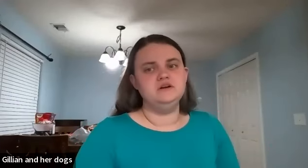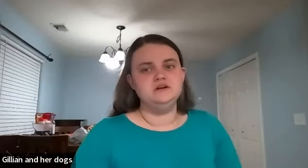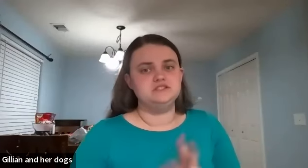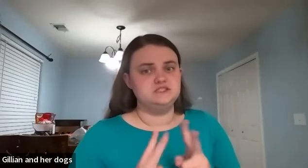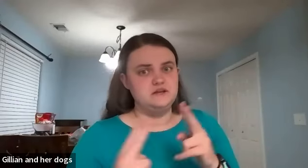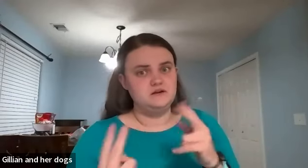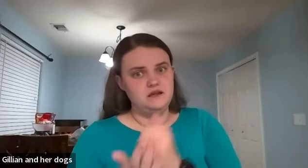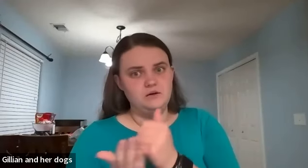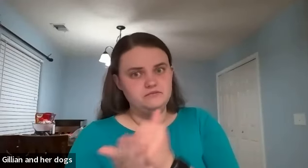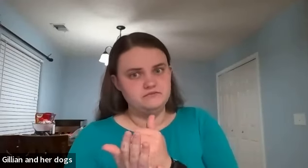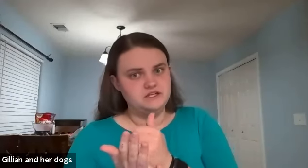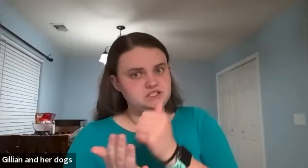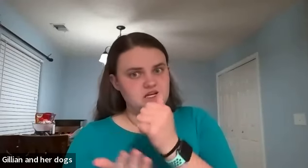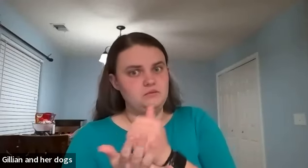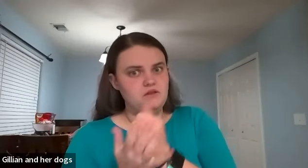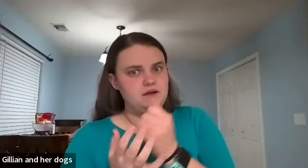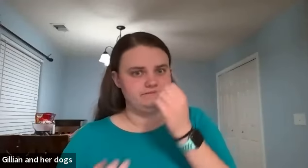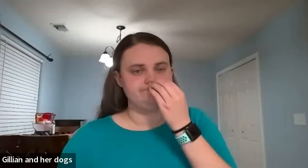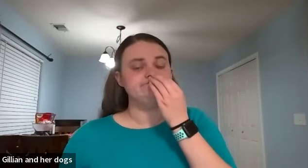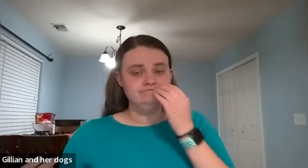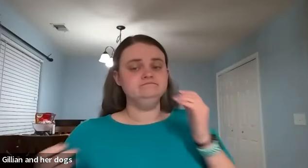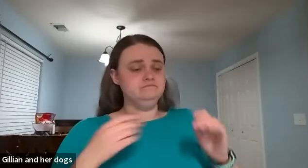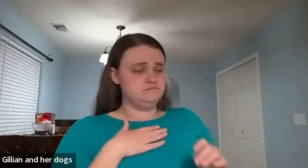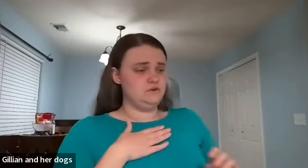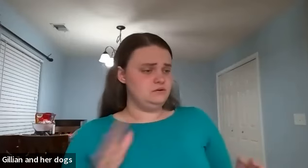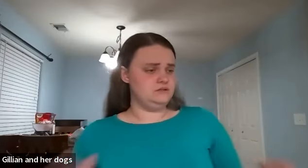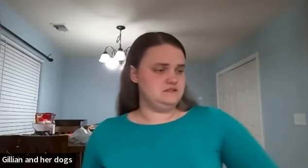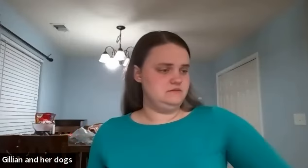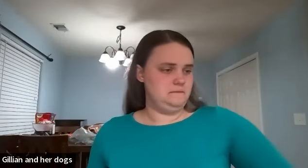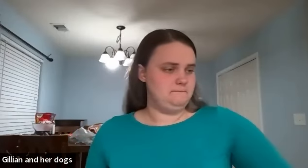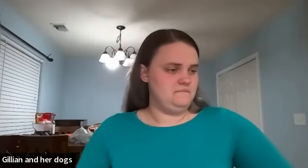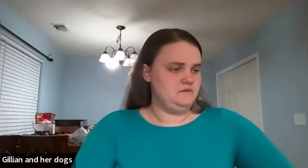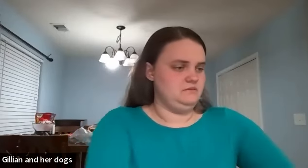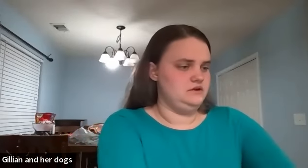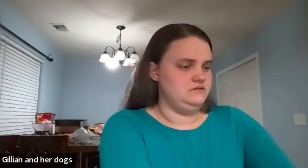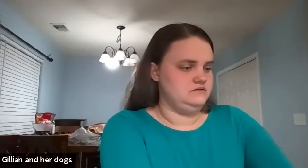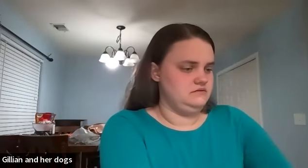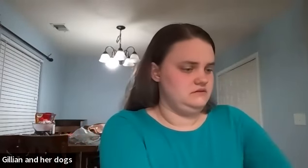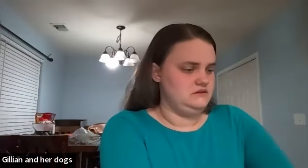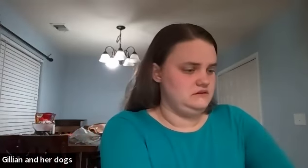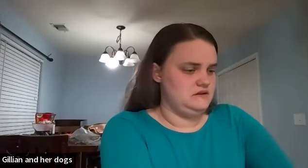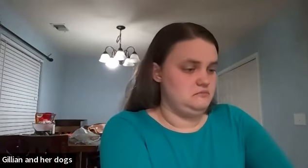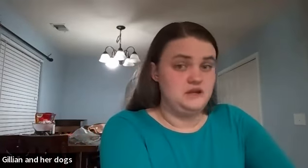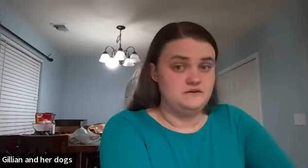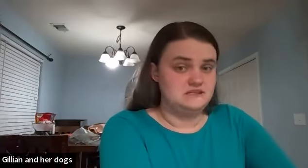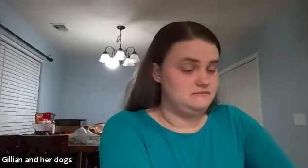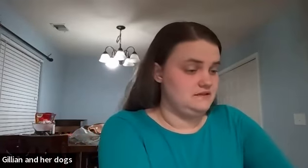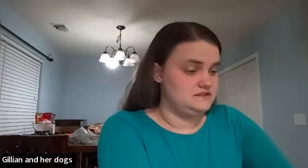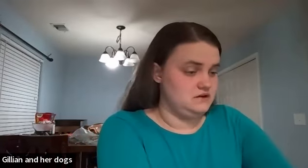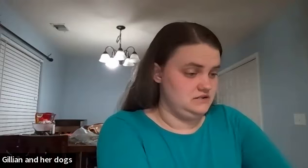she's very help like she can help a lot right oh excuse me let me put i'm putting those in my list right